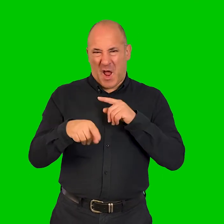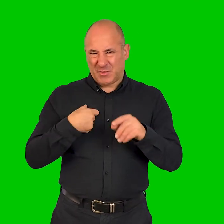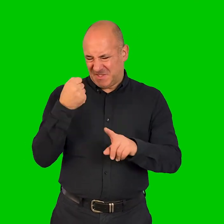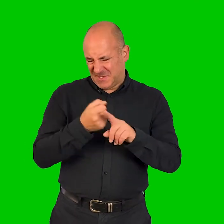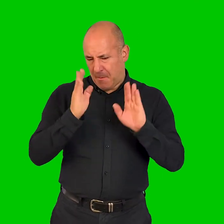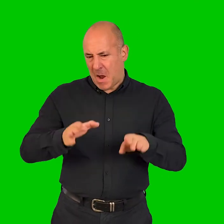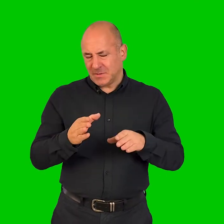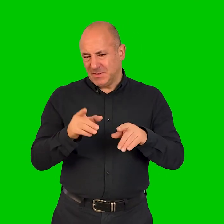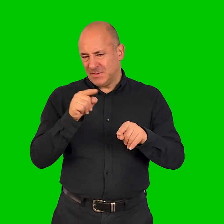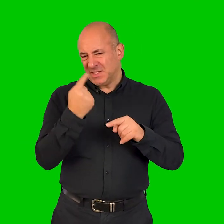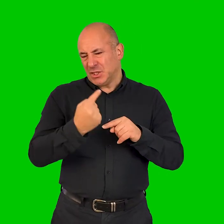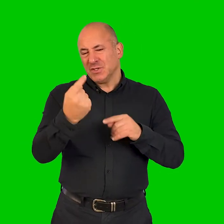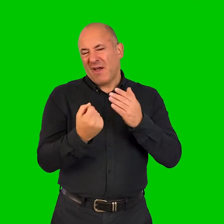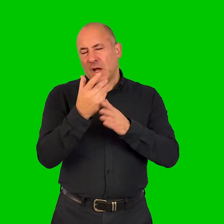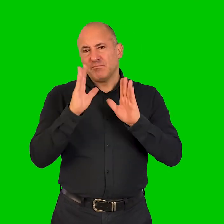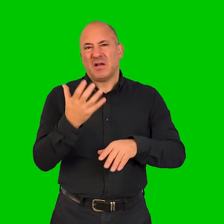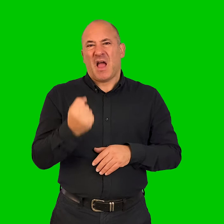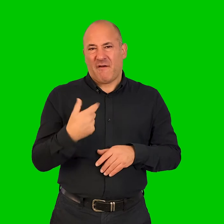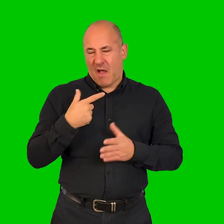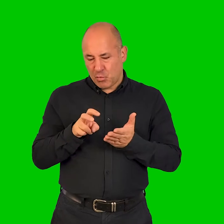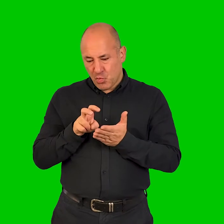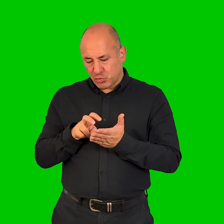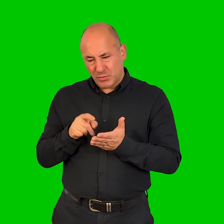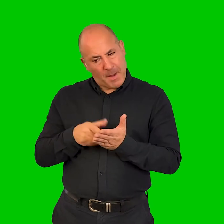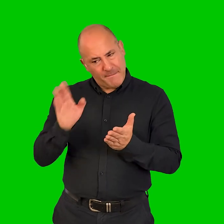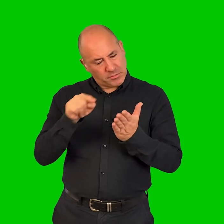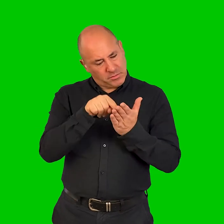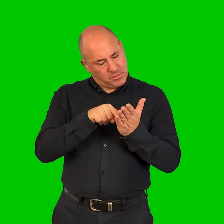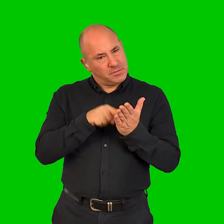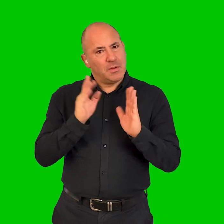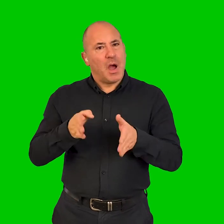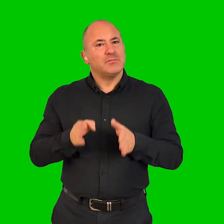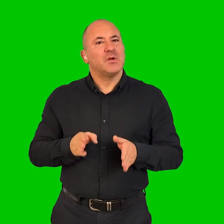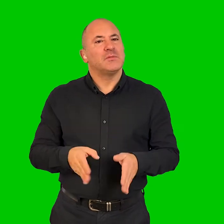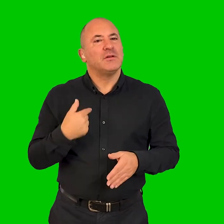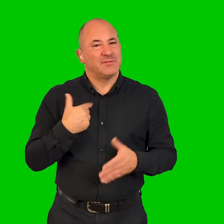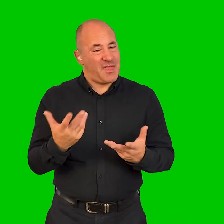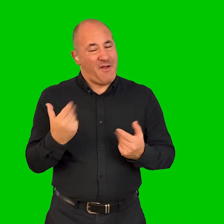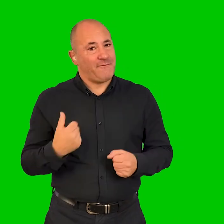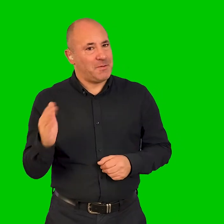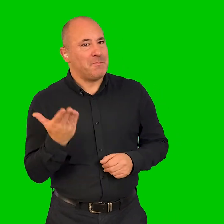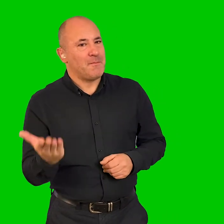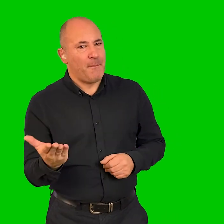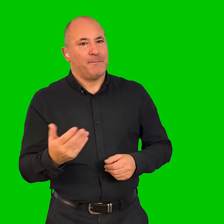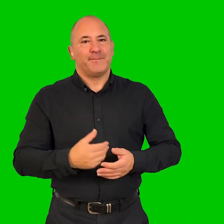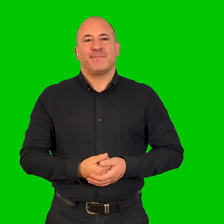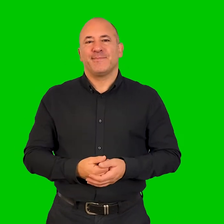got this, I've got these, I've got my little notes here of some of the things that I now,